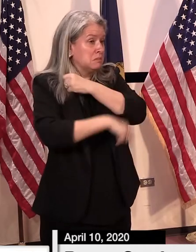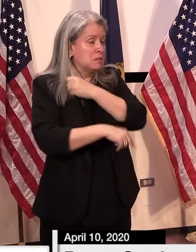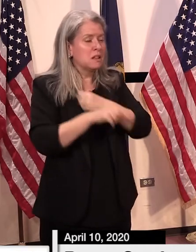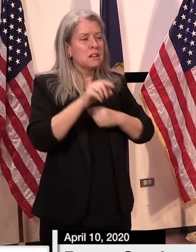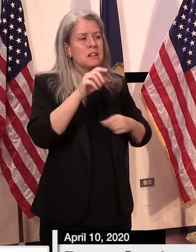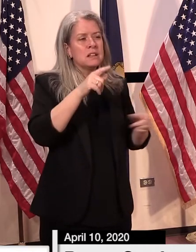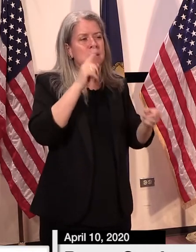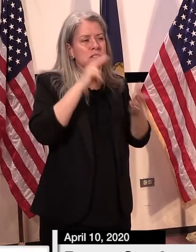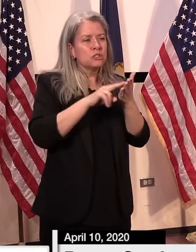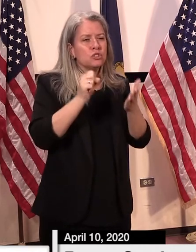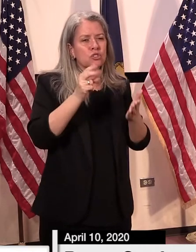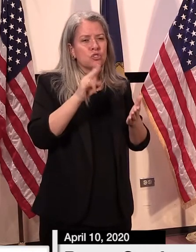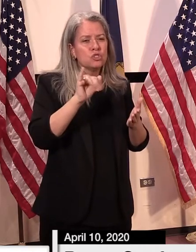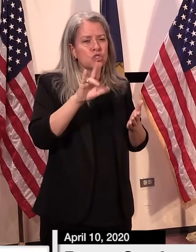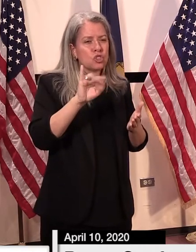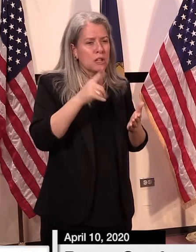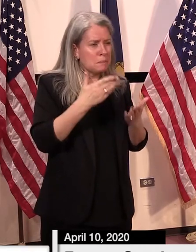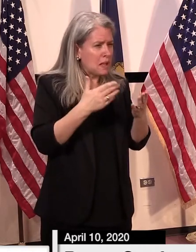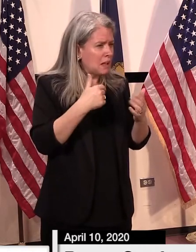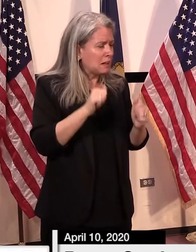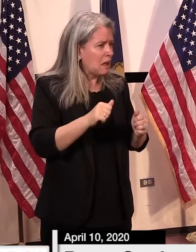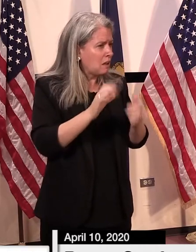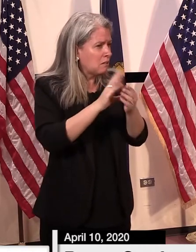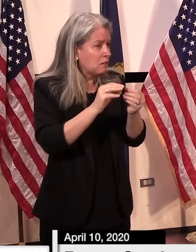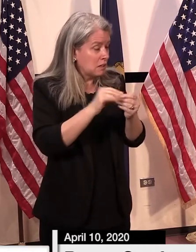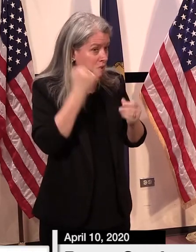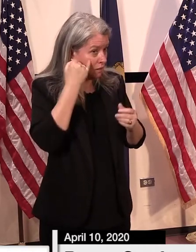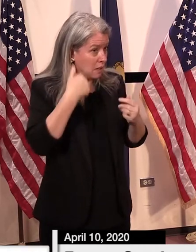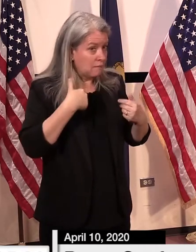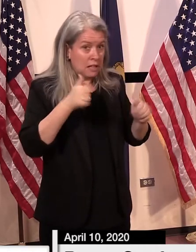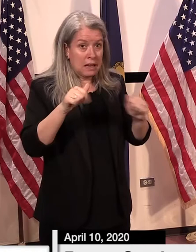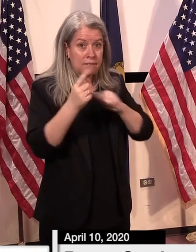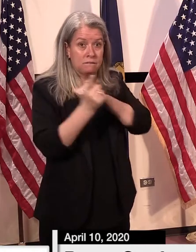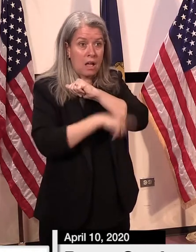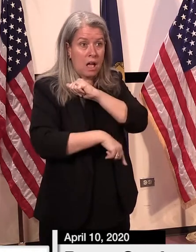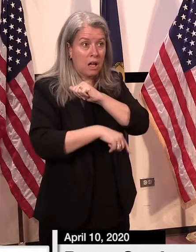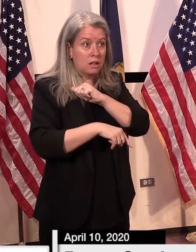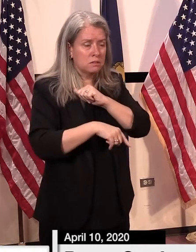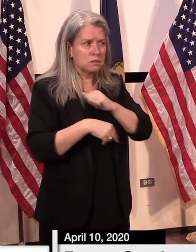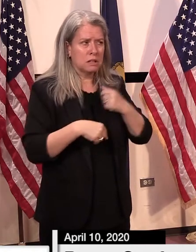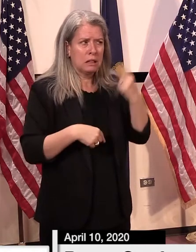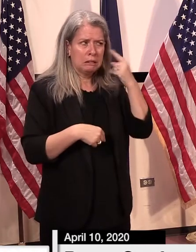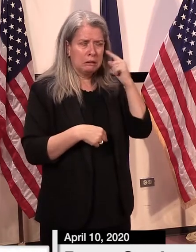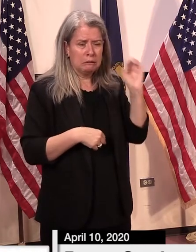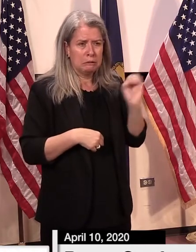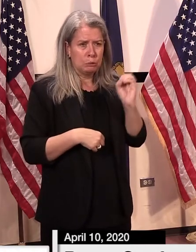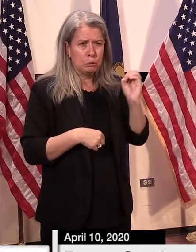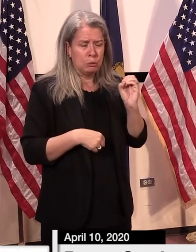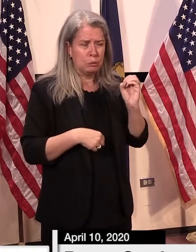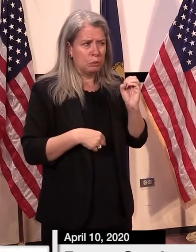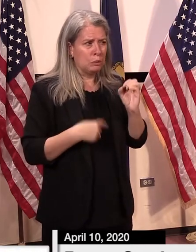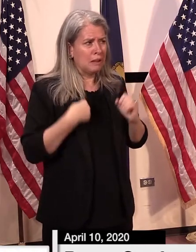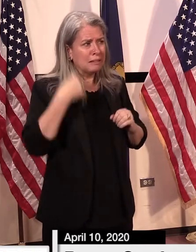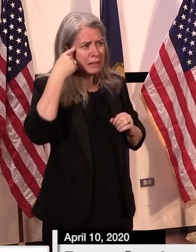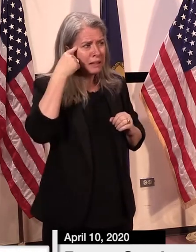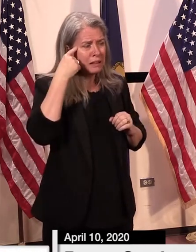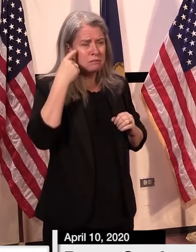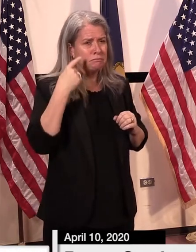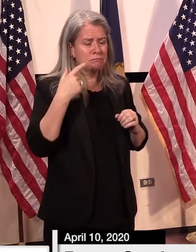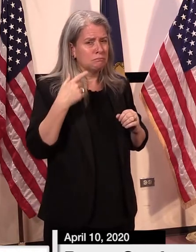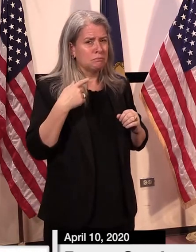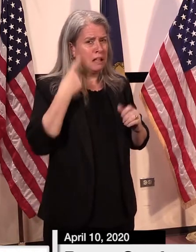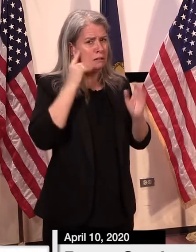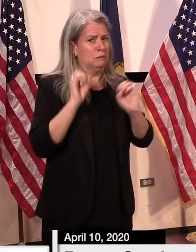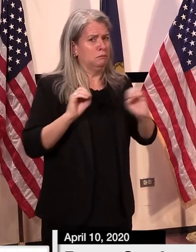might have some information on whether any fines have been issued. I don't believe there has been in any organization